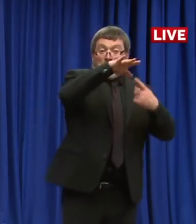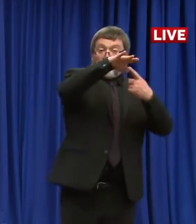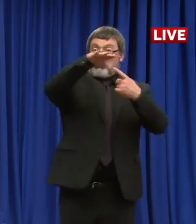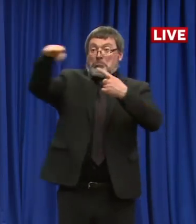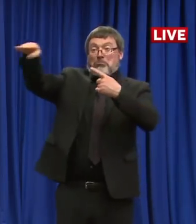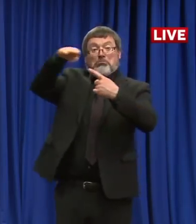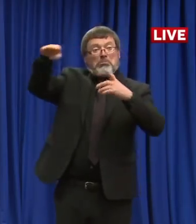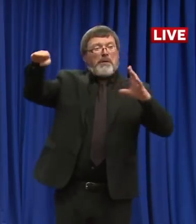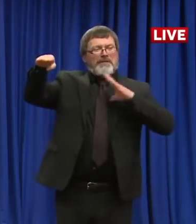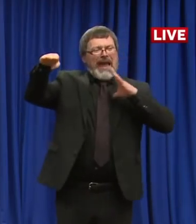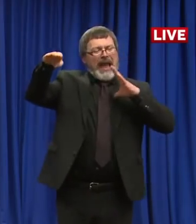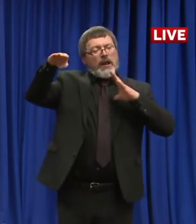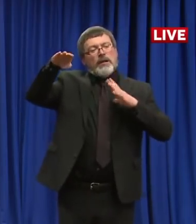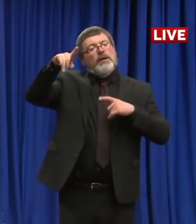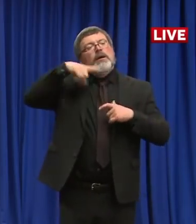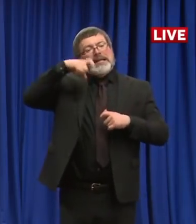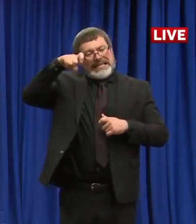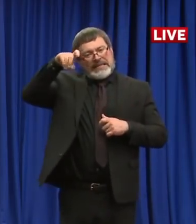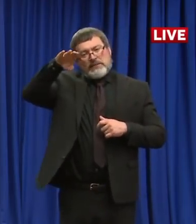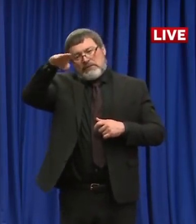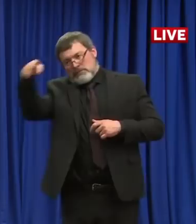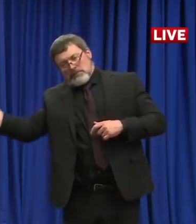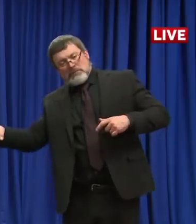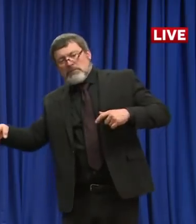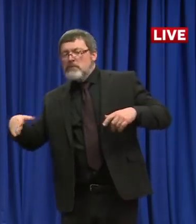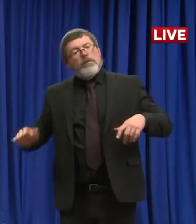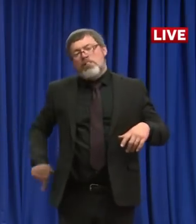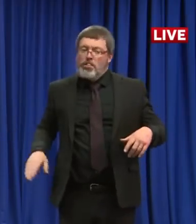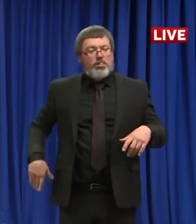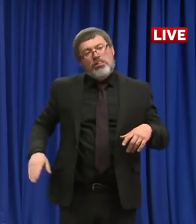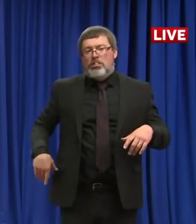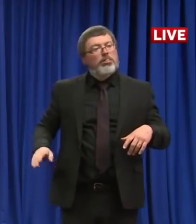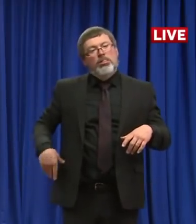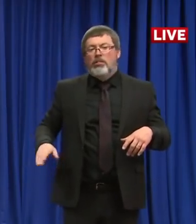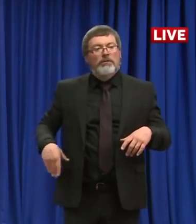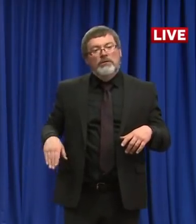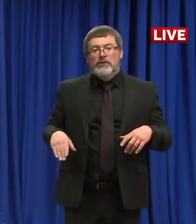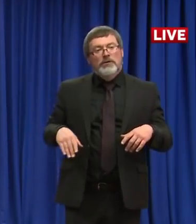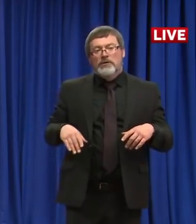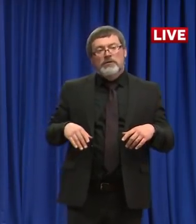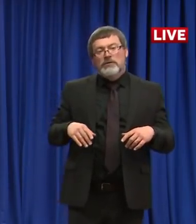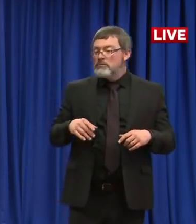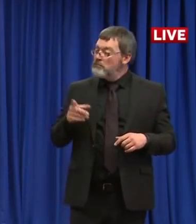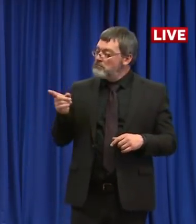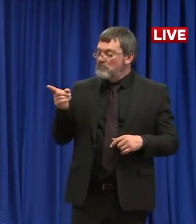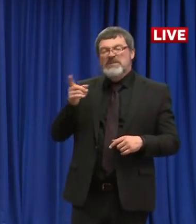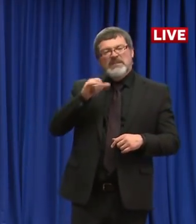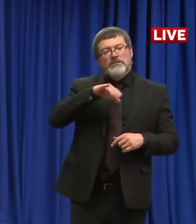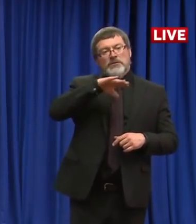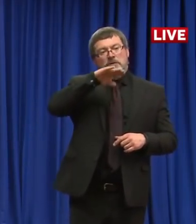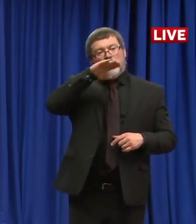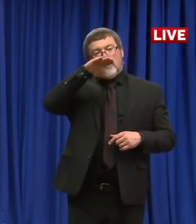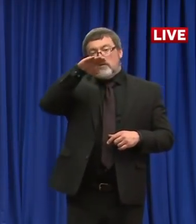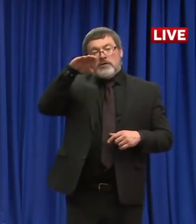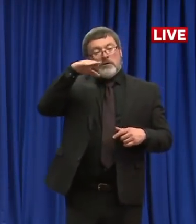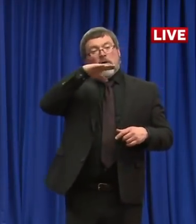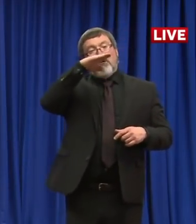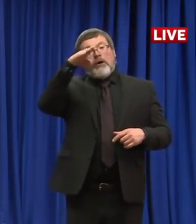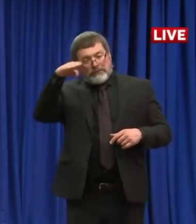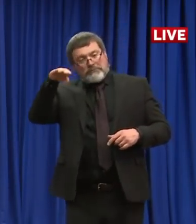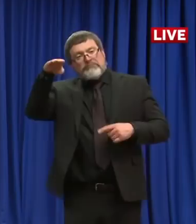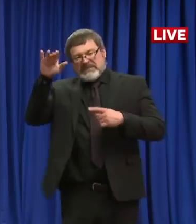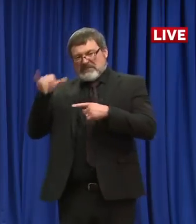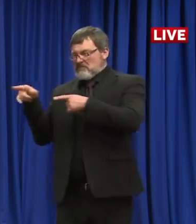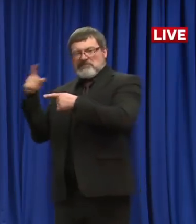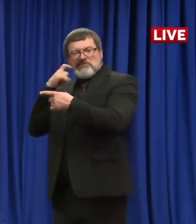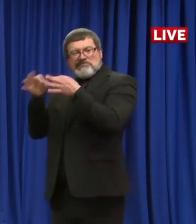here. And if that downside does come, it's probably going to be of a long, slow tail, as we've discussed, as opposed to some quick drop off down to zero. There's no vaccine in